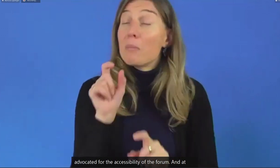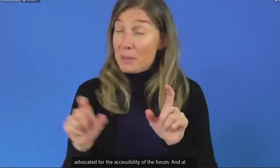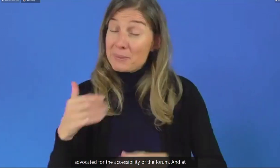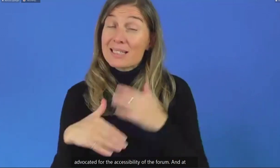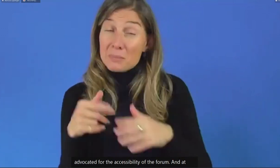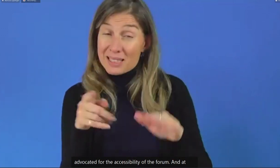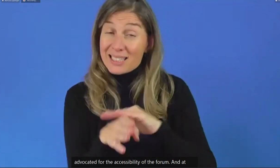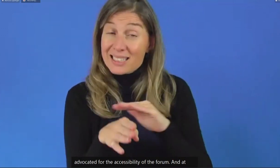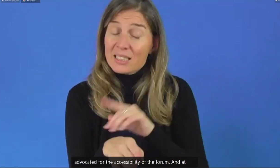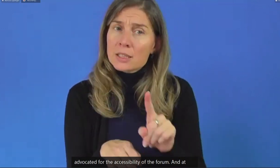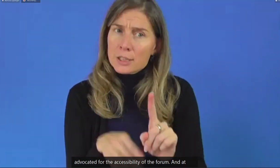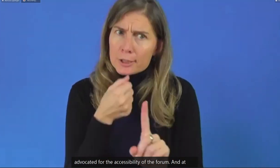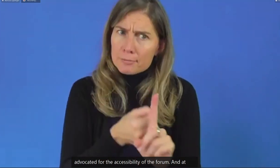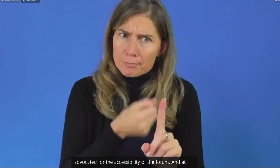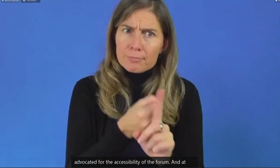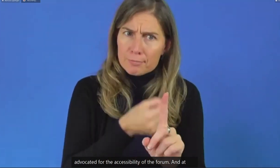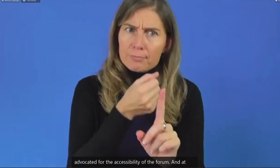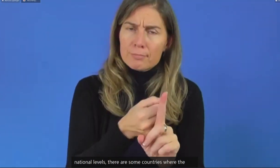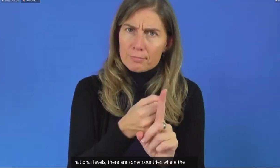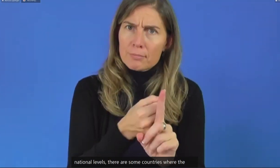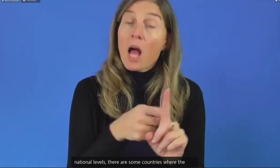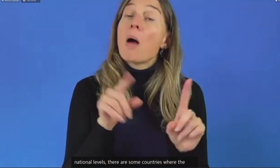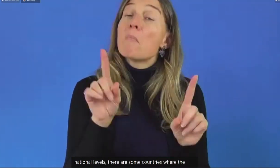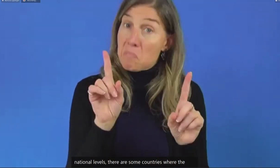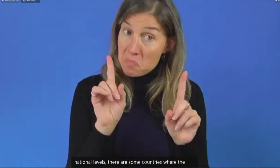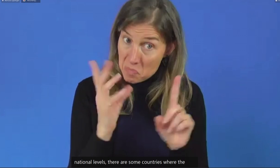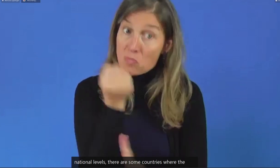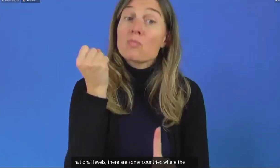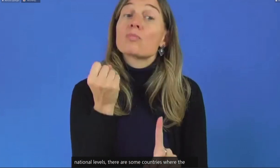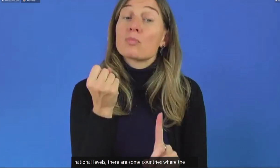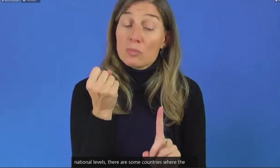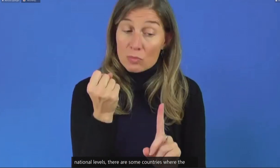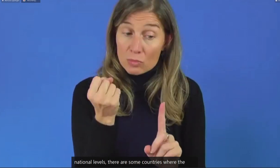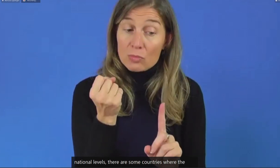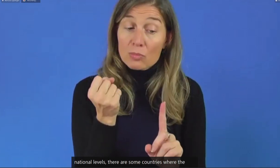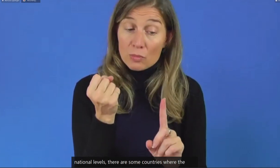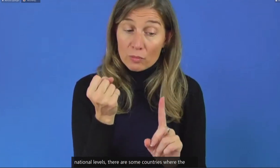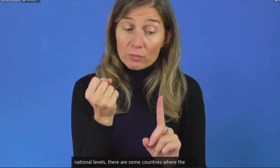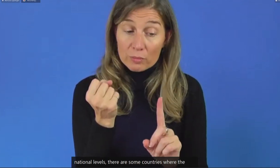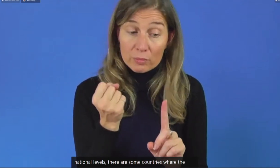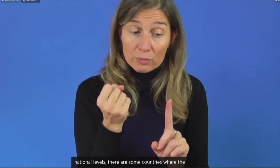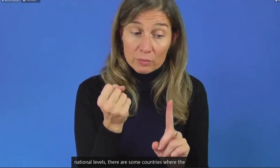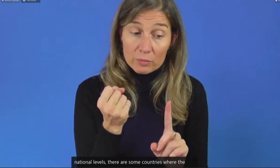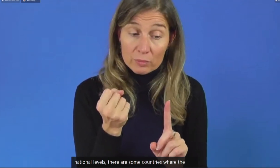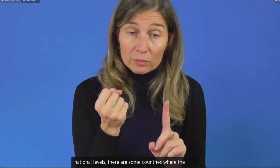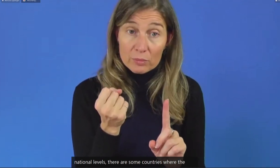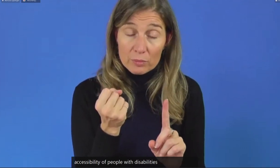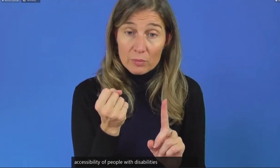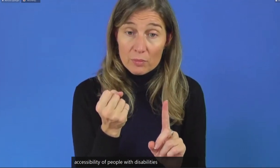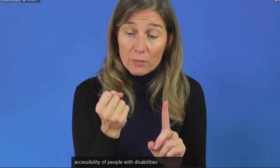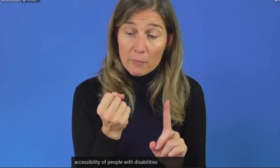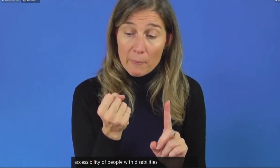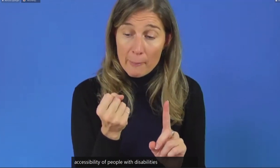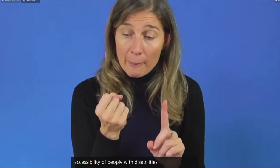have been carried out. But then there are some countries where this